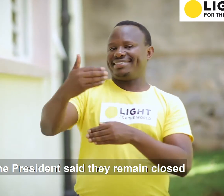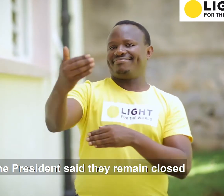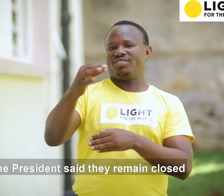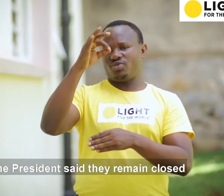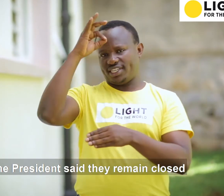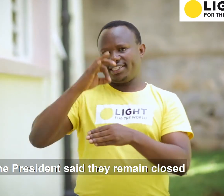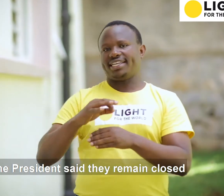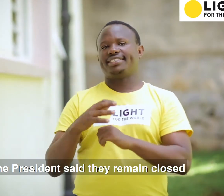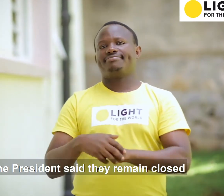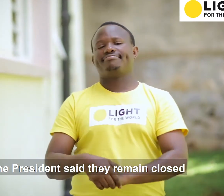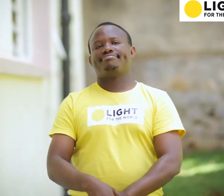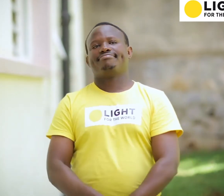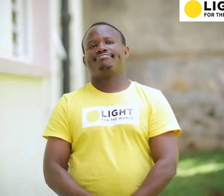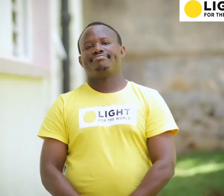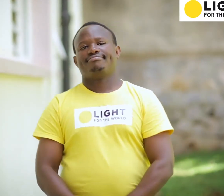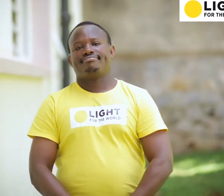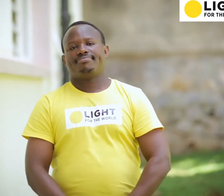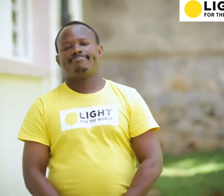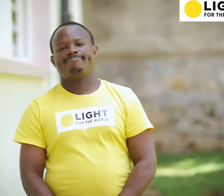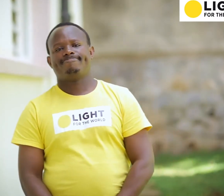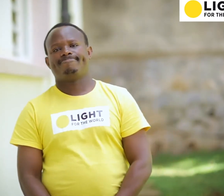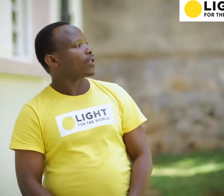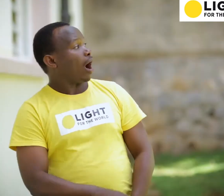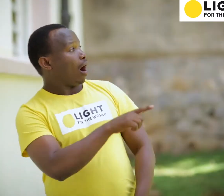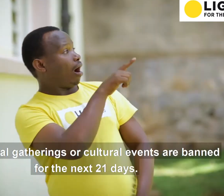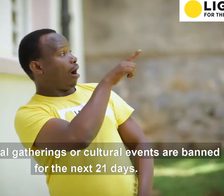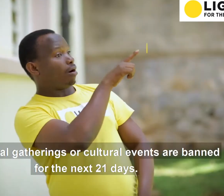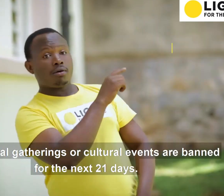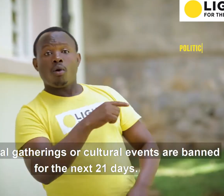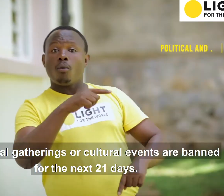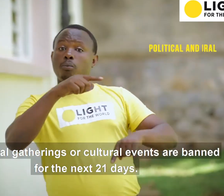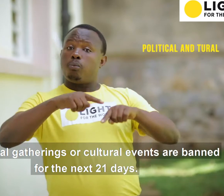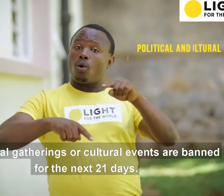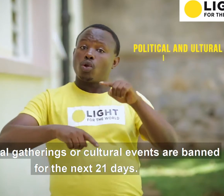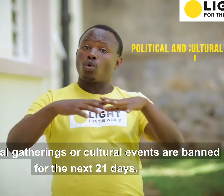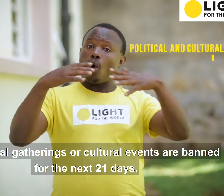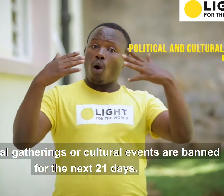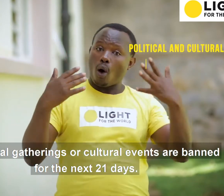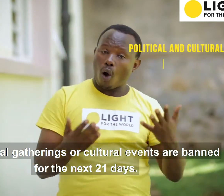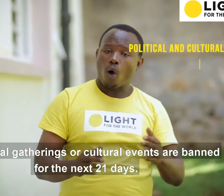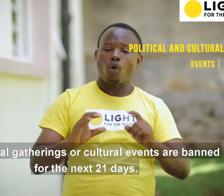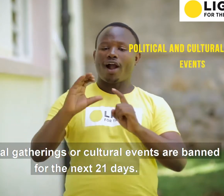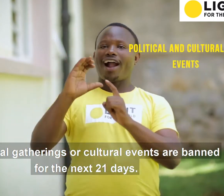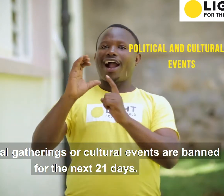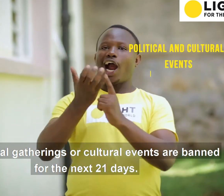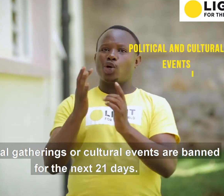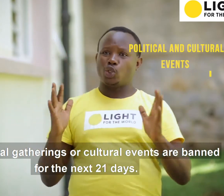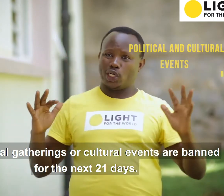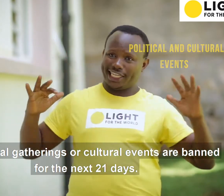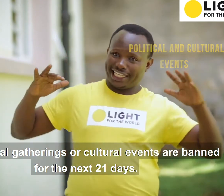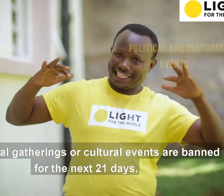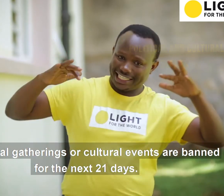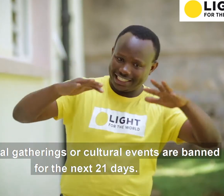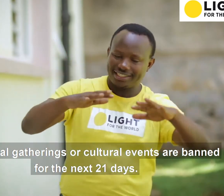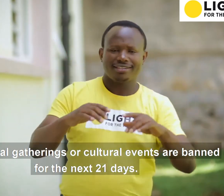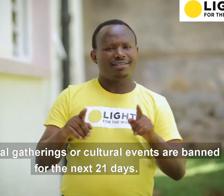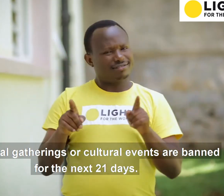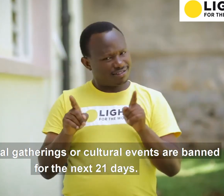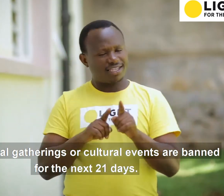for 9. Political gatherings or cultural events are banned 10.